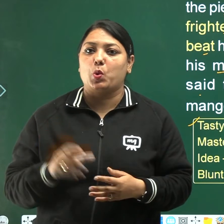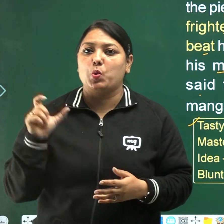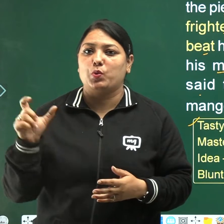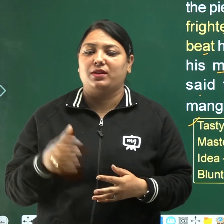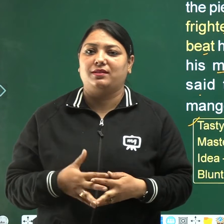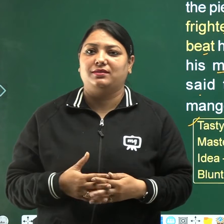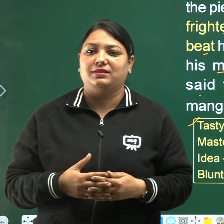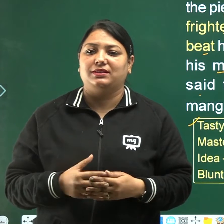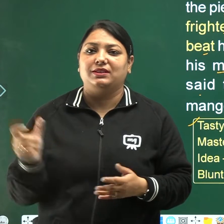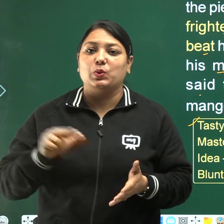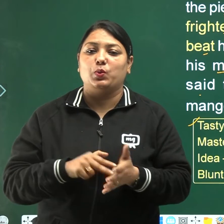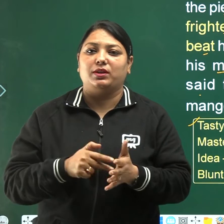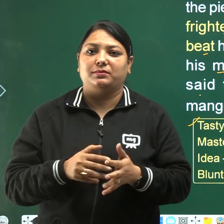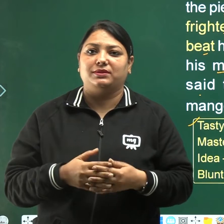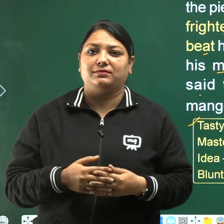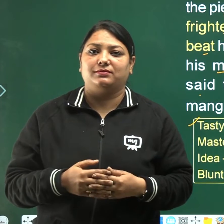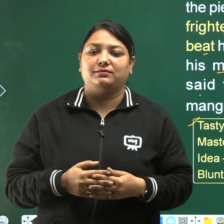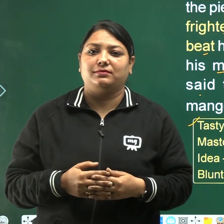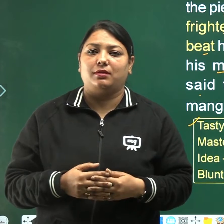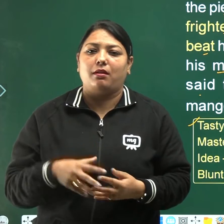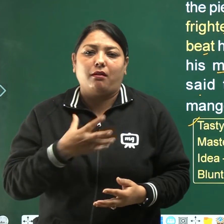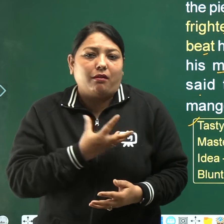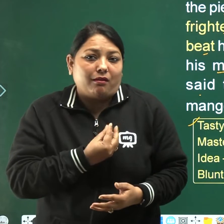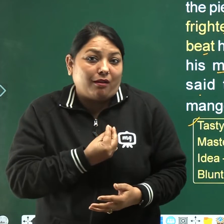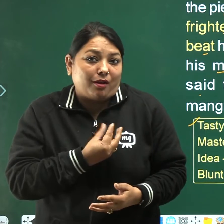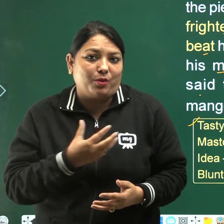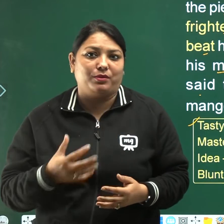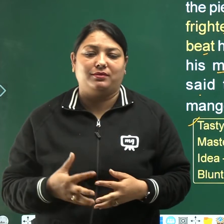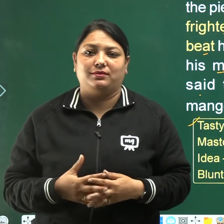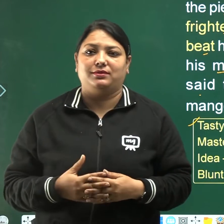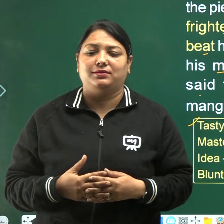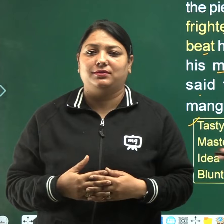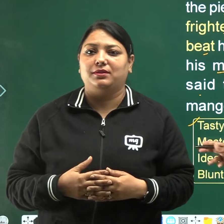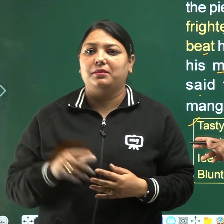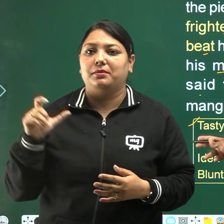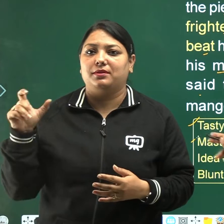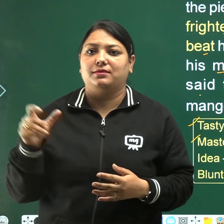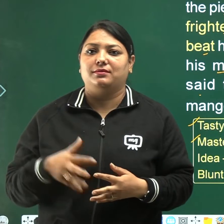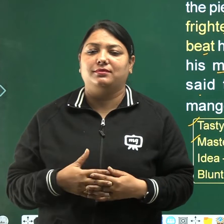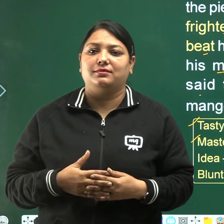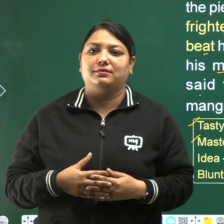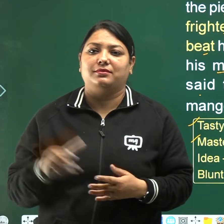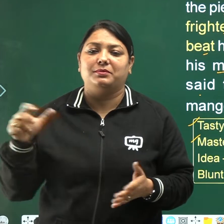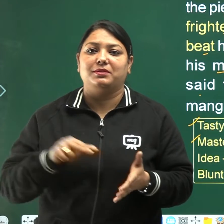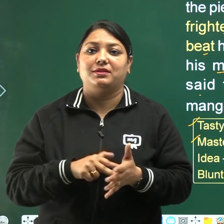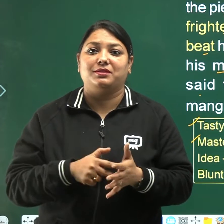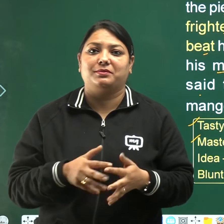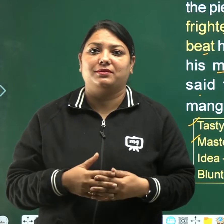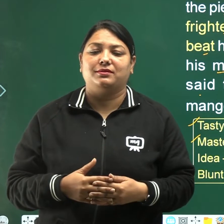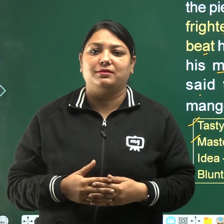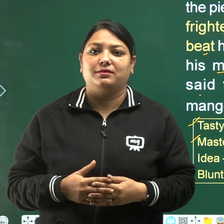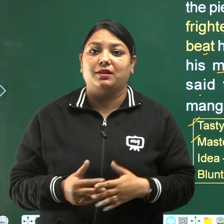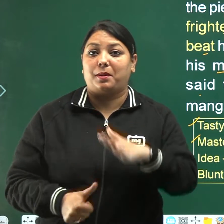frightened, frightened means darahua, master, master means